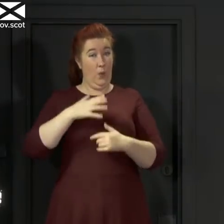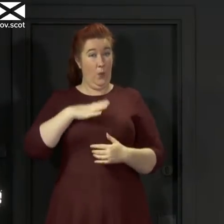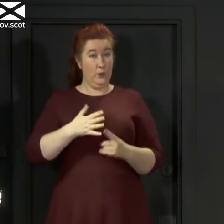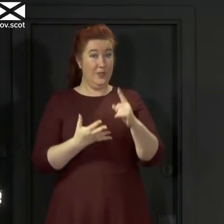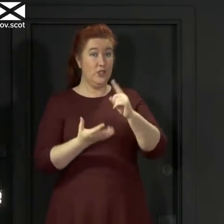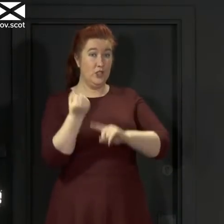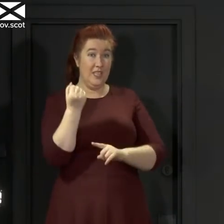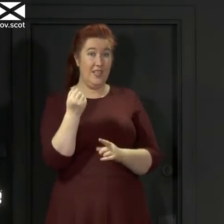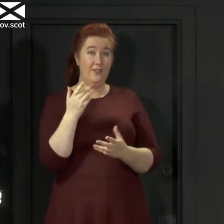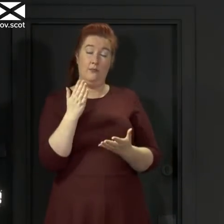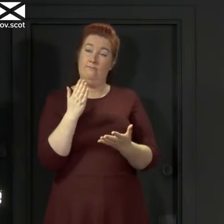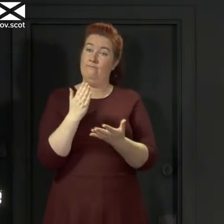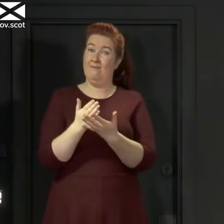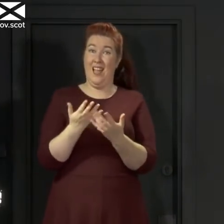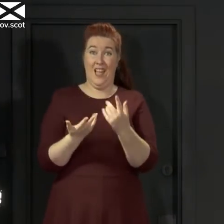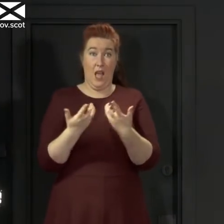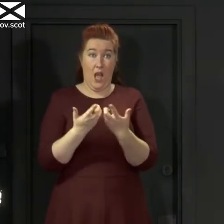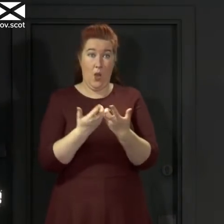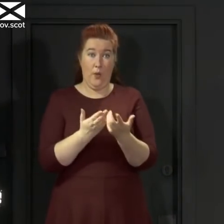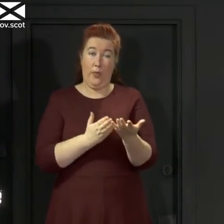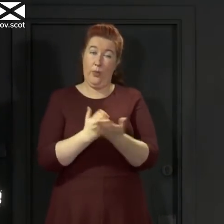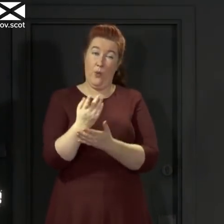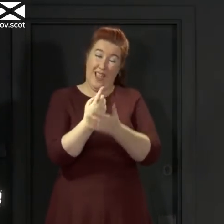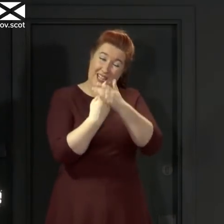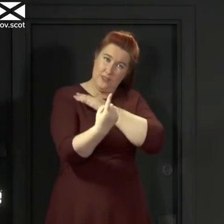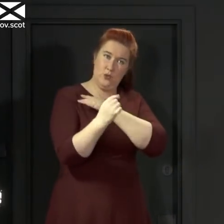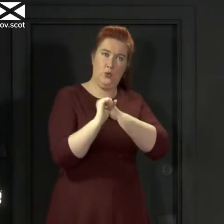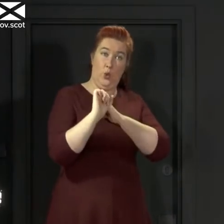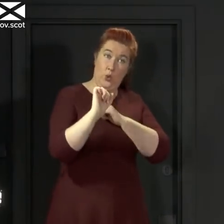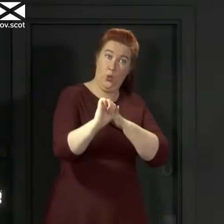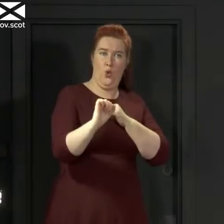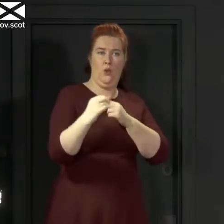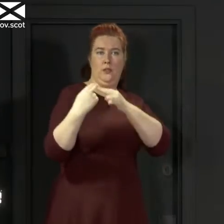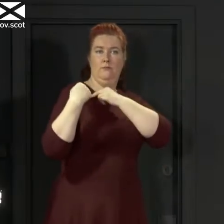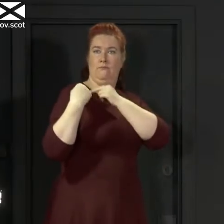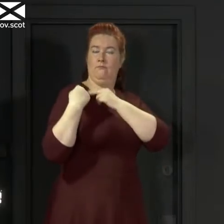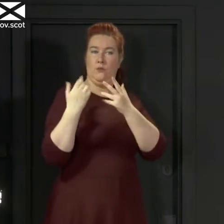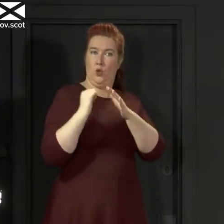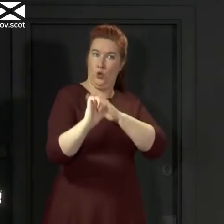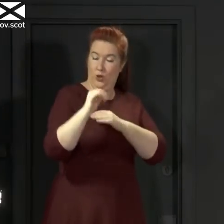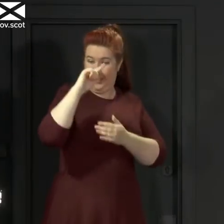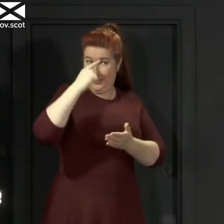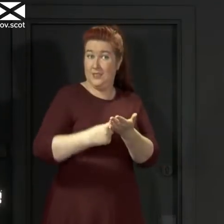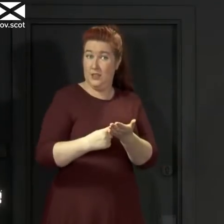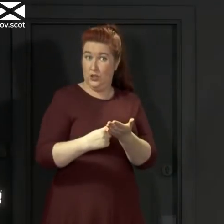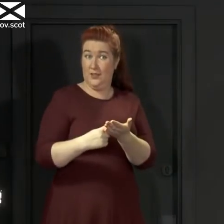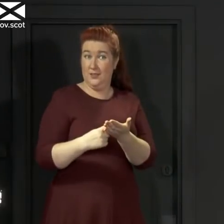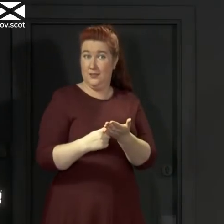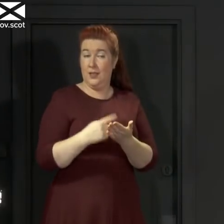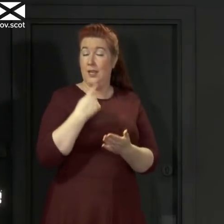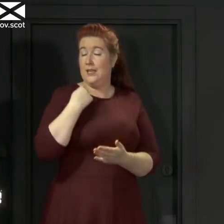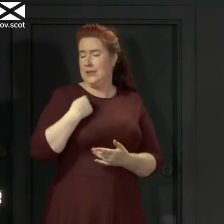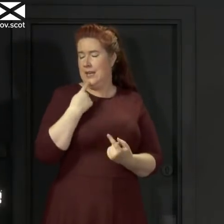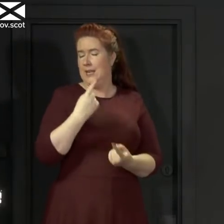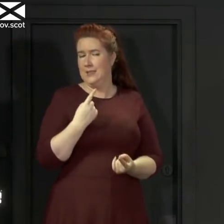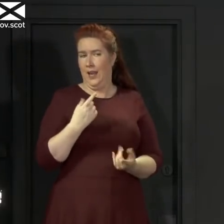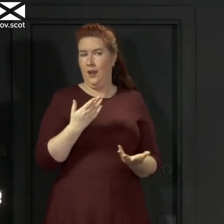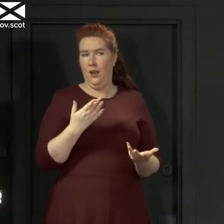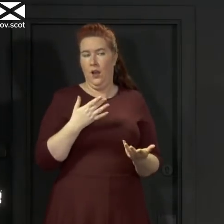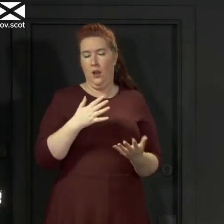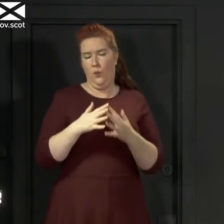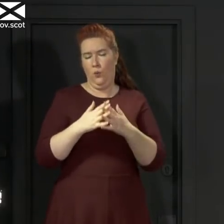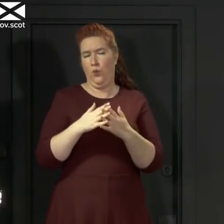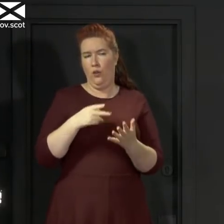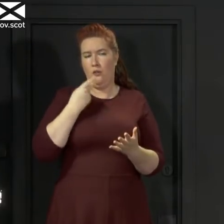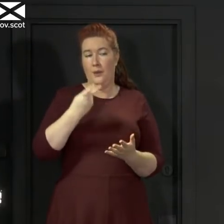comes down to the individual decisions that each and every one of us is making. I said yesterday, it's worth repeating, that I know how difficult it is